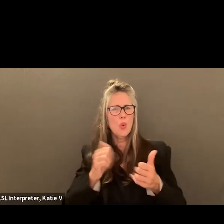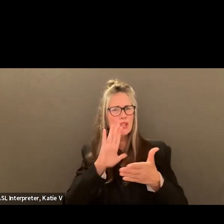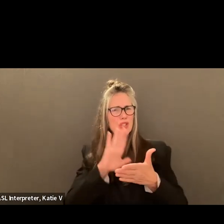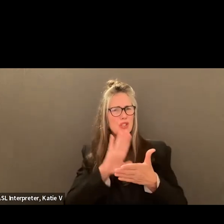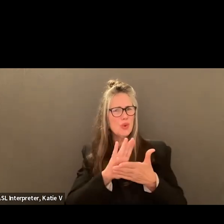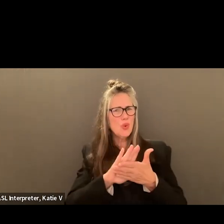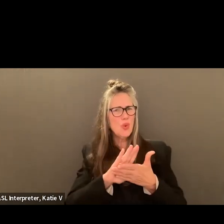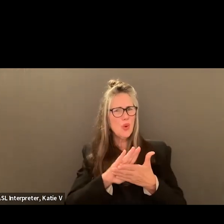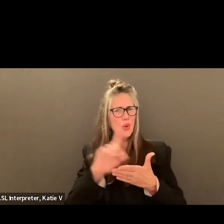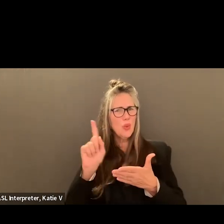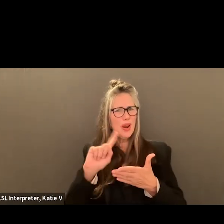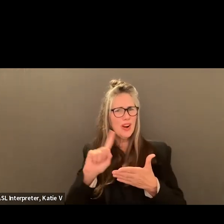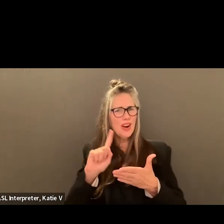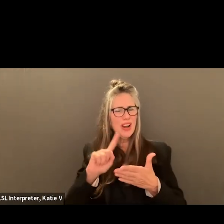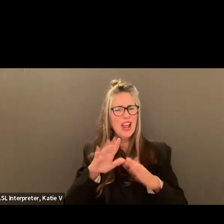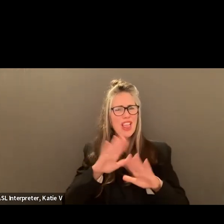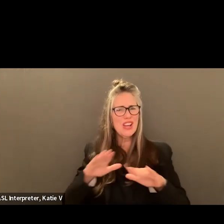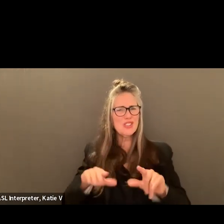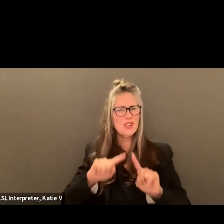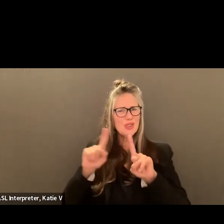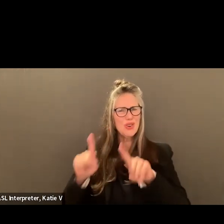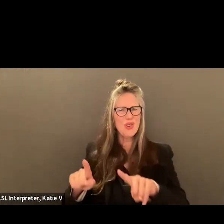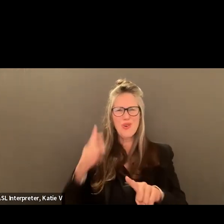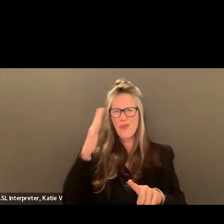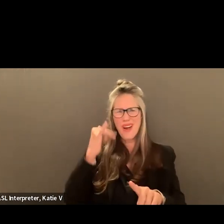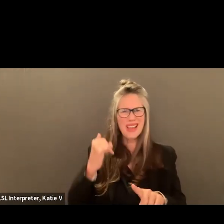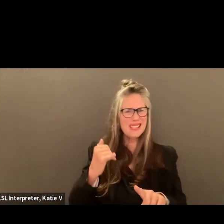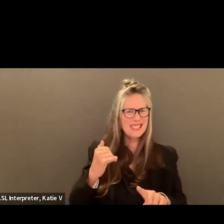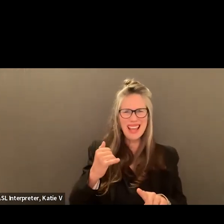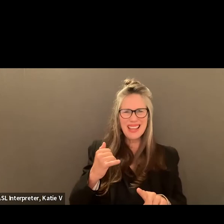children attend? How is that relevant?